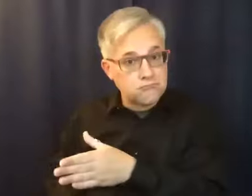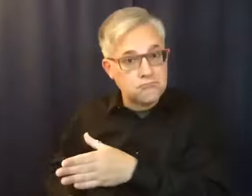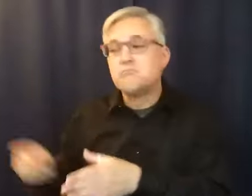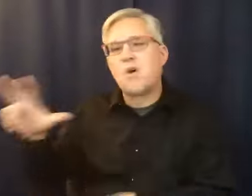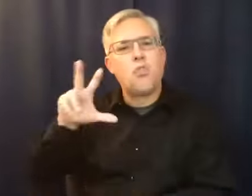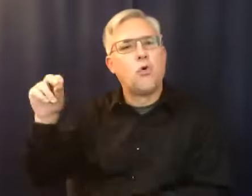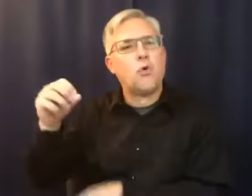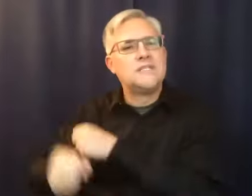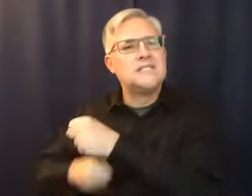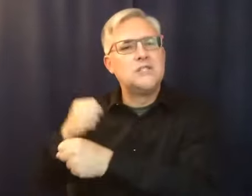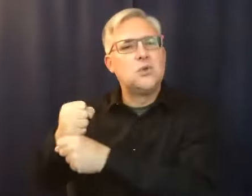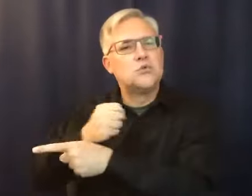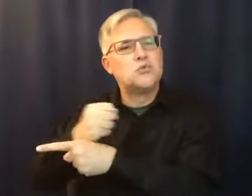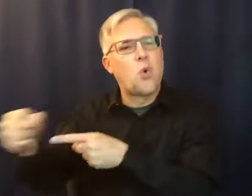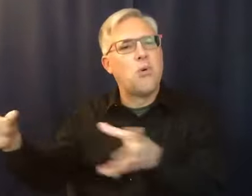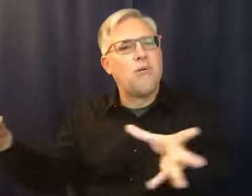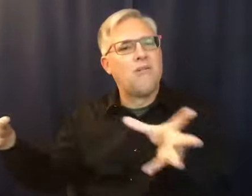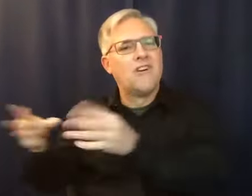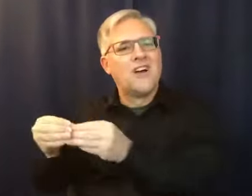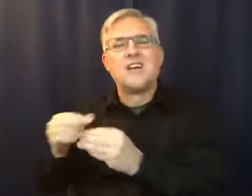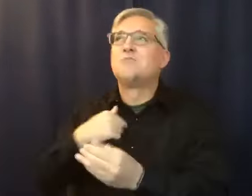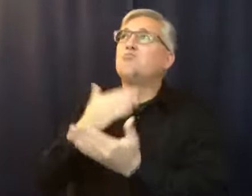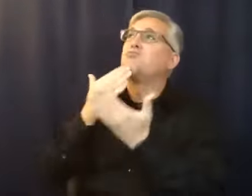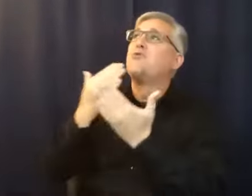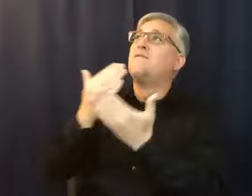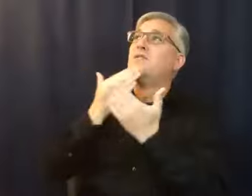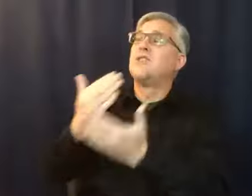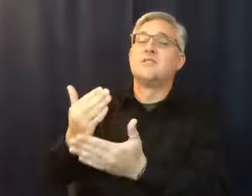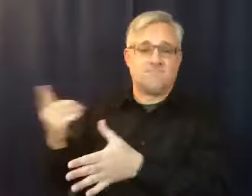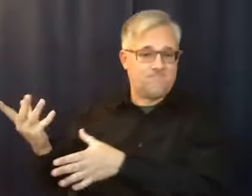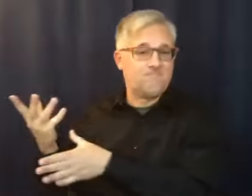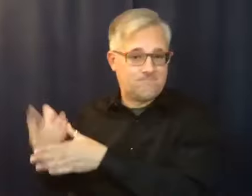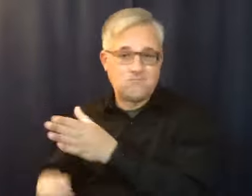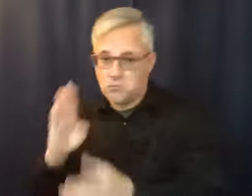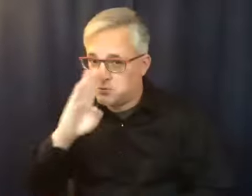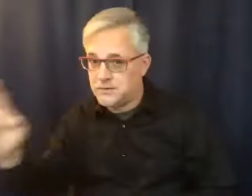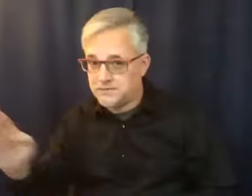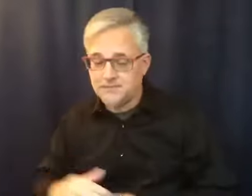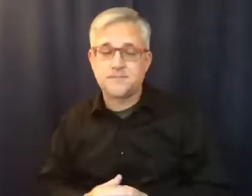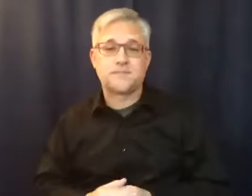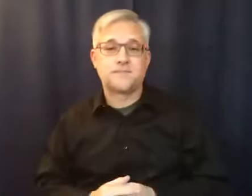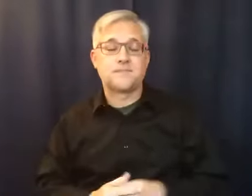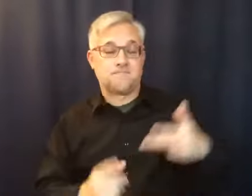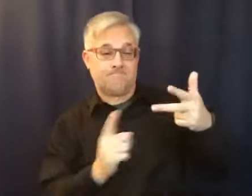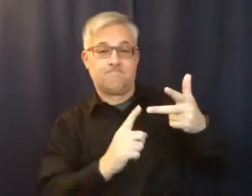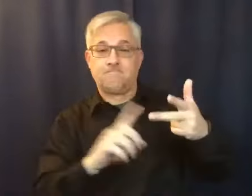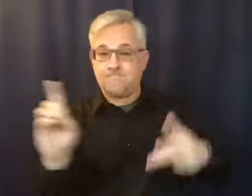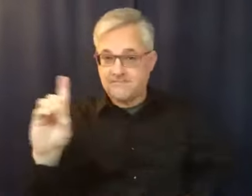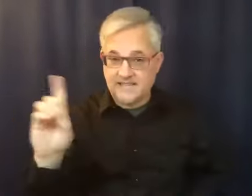I watched the miracle of my boy that got sober. He got sick